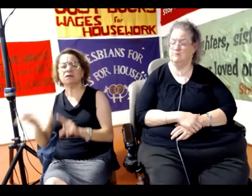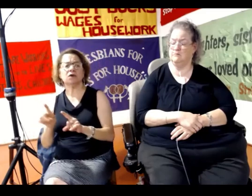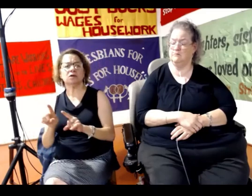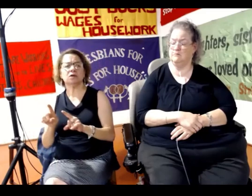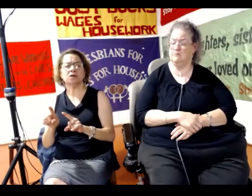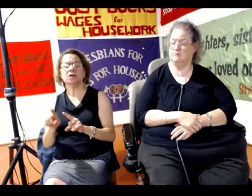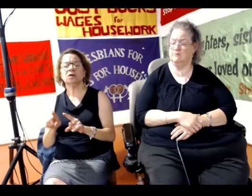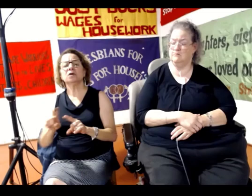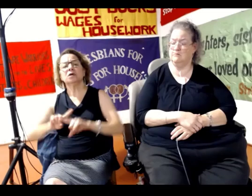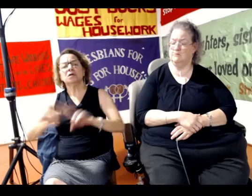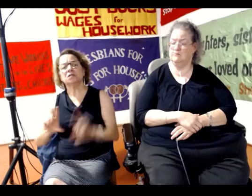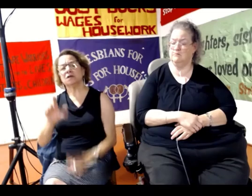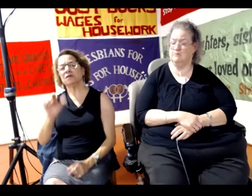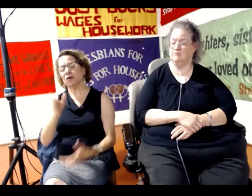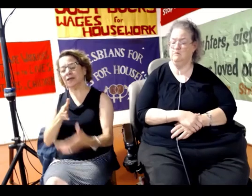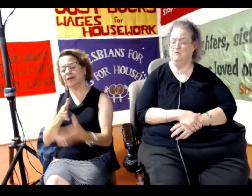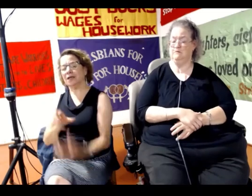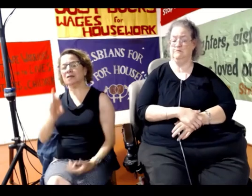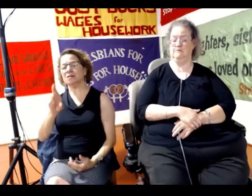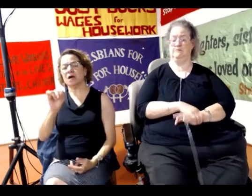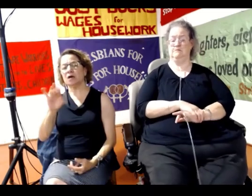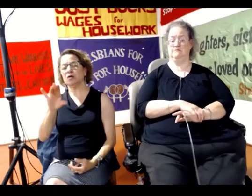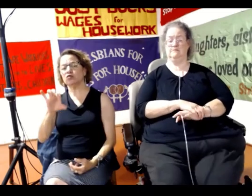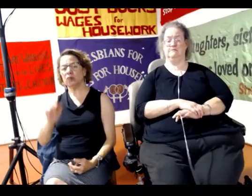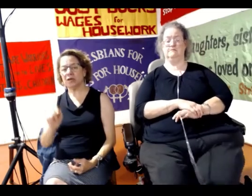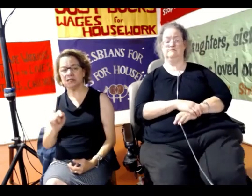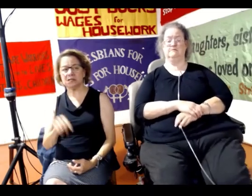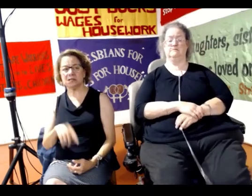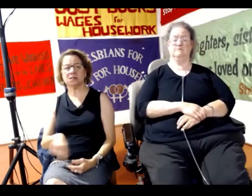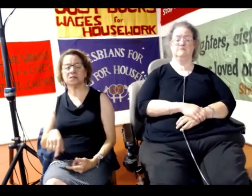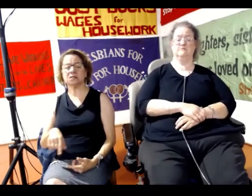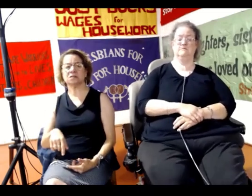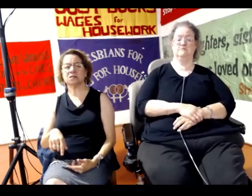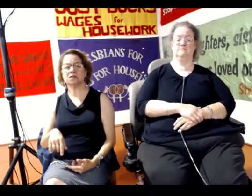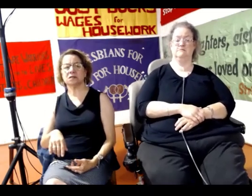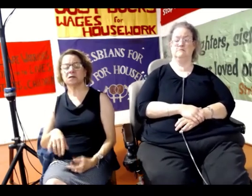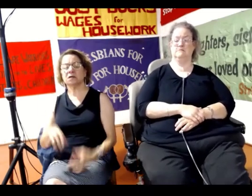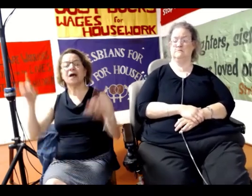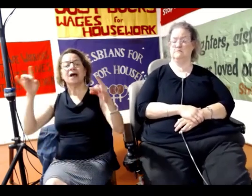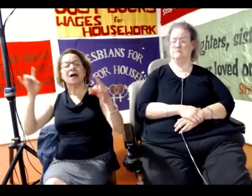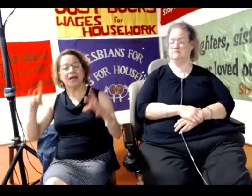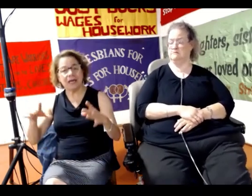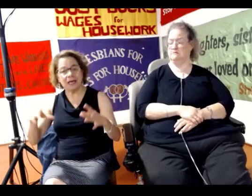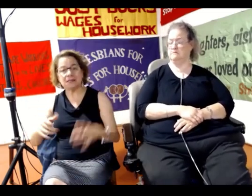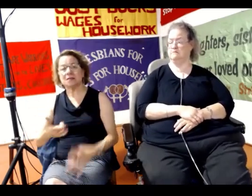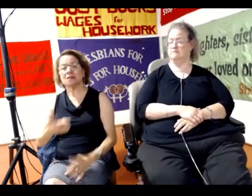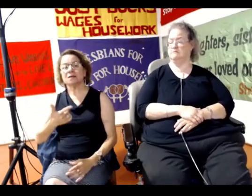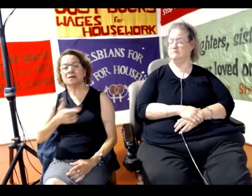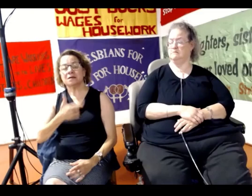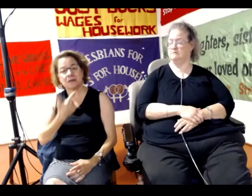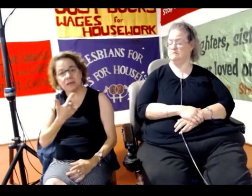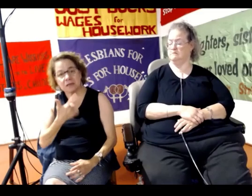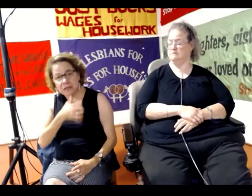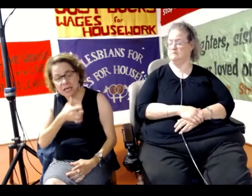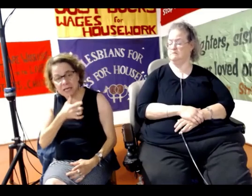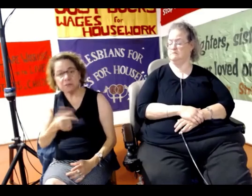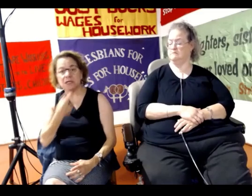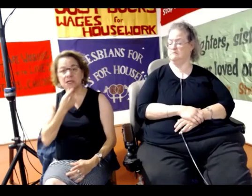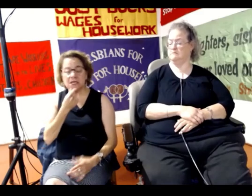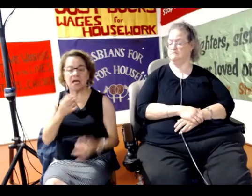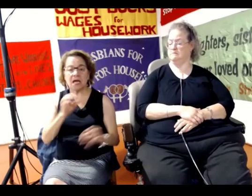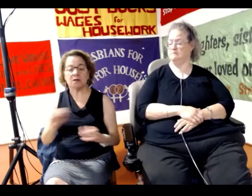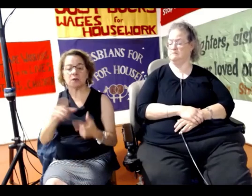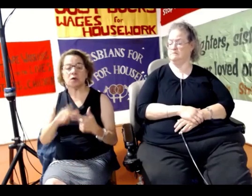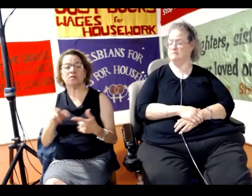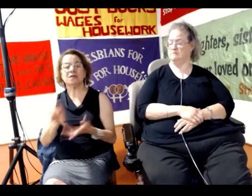with the anti-racist movement. We must work against pinkwashing with the lesbian and gay movement. We must work against the deportation of